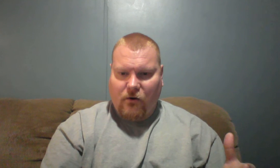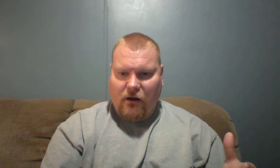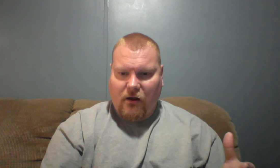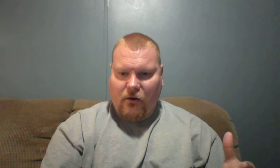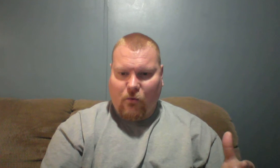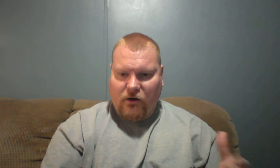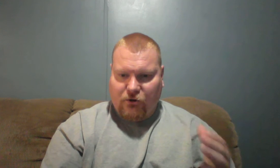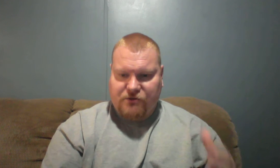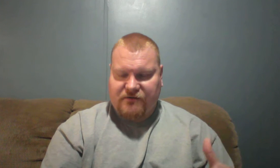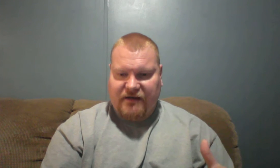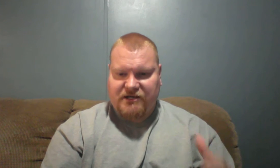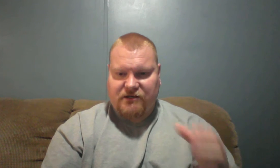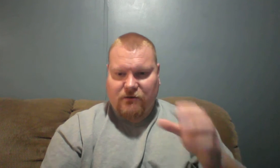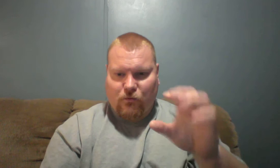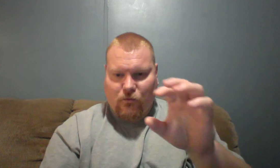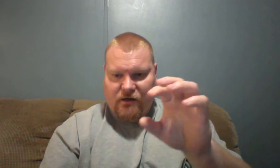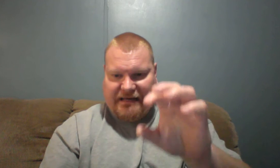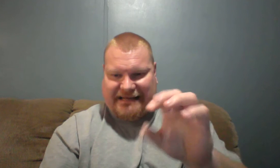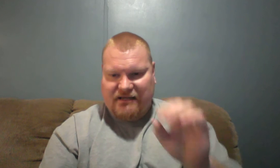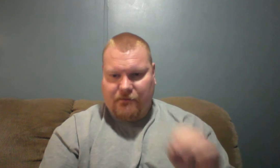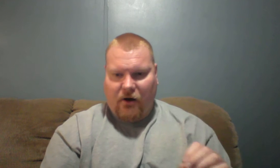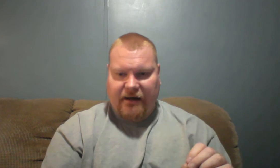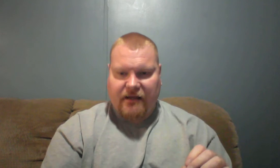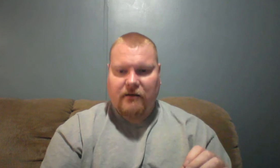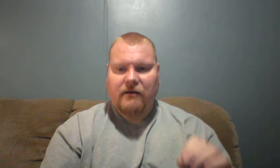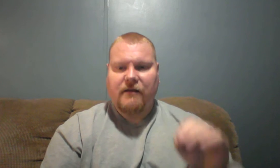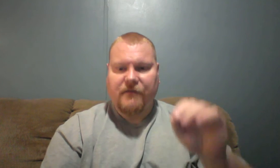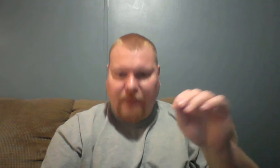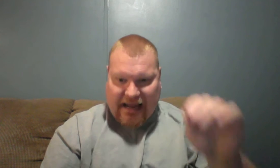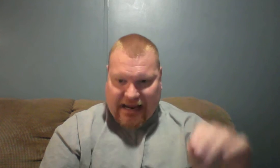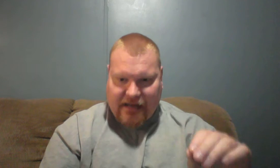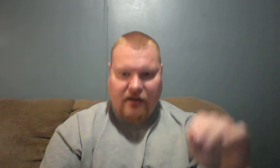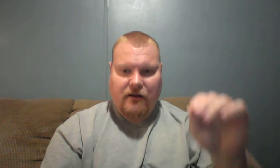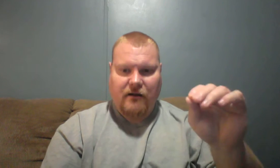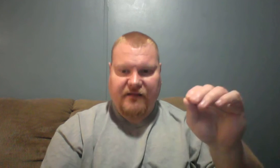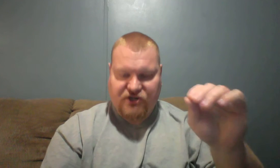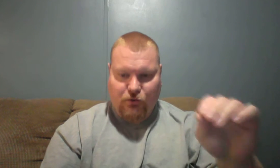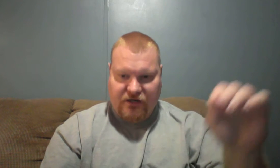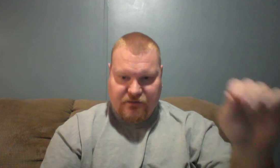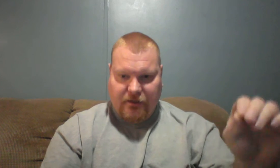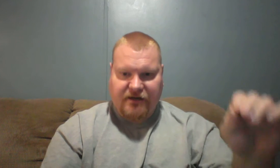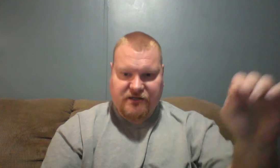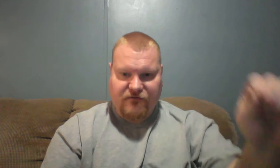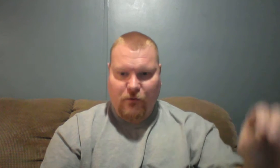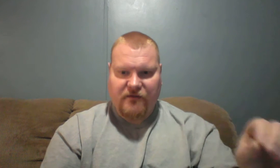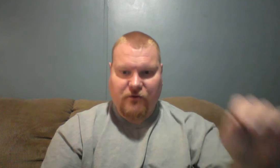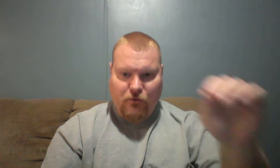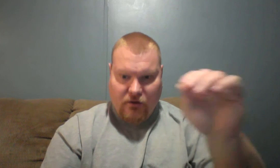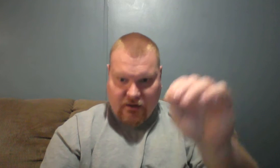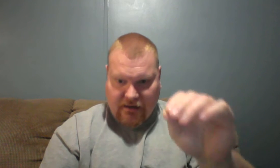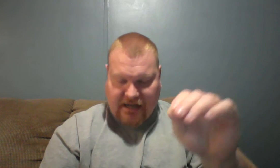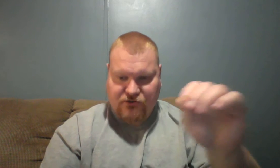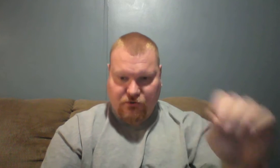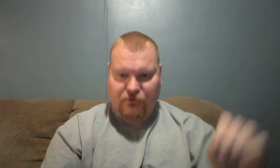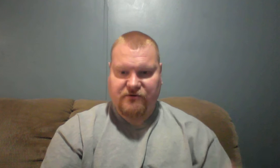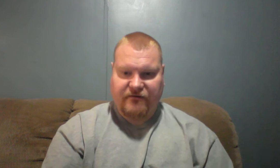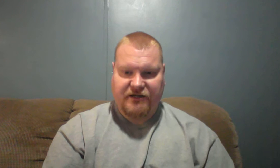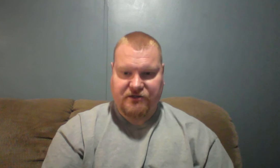what crucifixion did to the body. The pain that you would experience if you went through actual crucifixion.